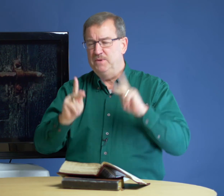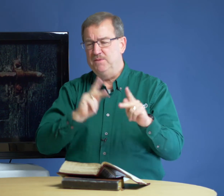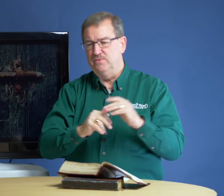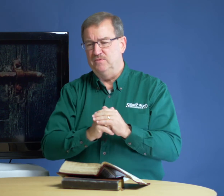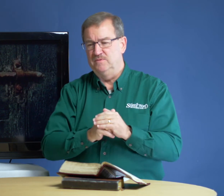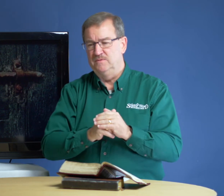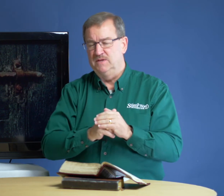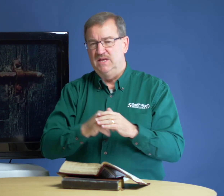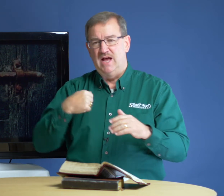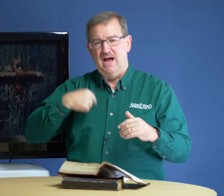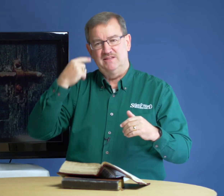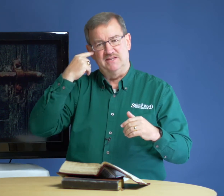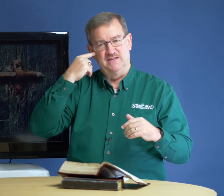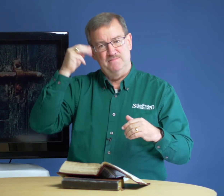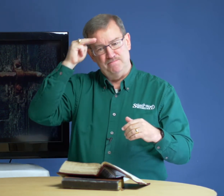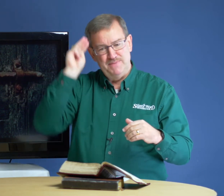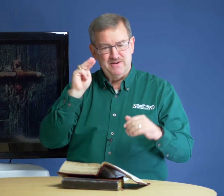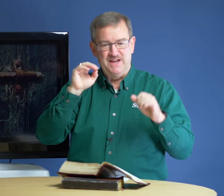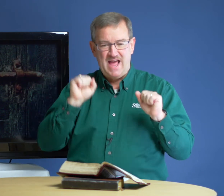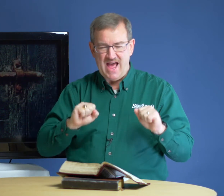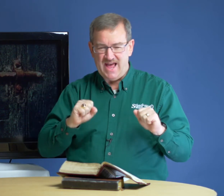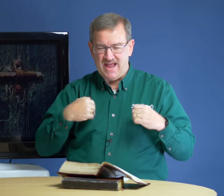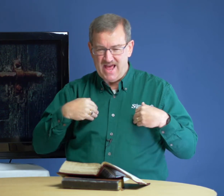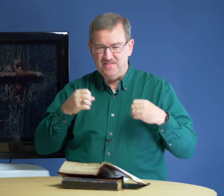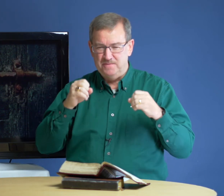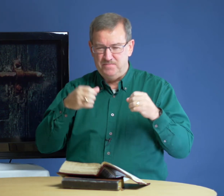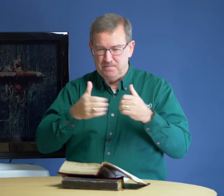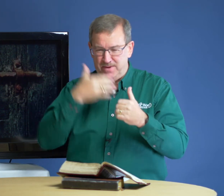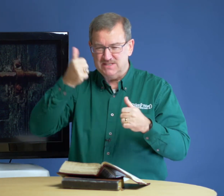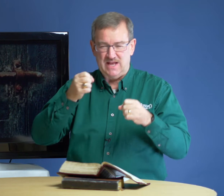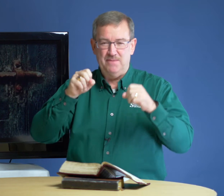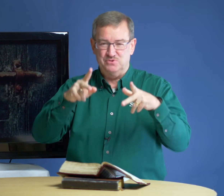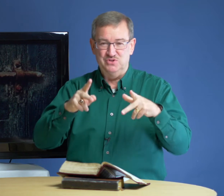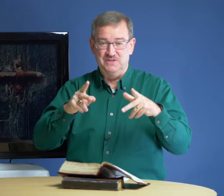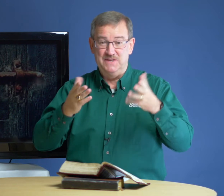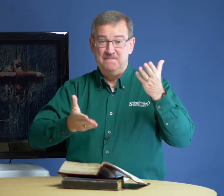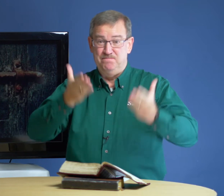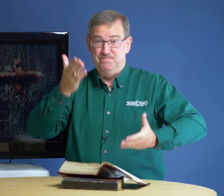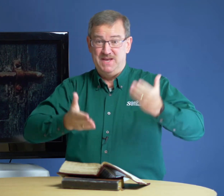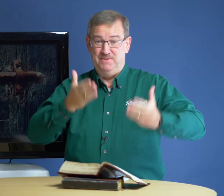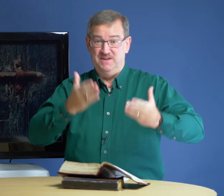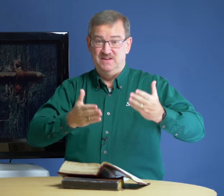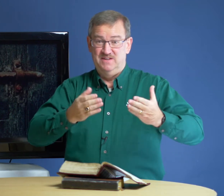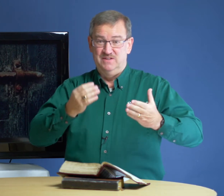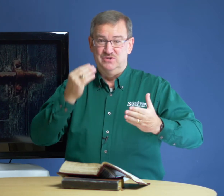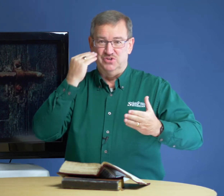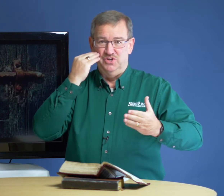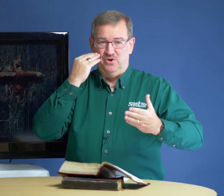people, I think Mary had had the best opportunity maybe to know